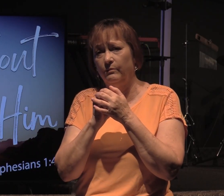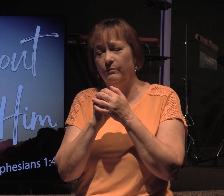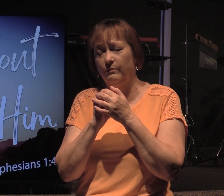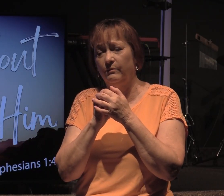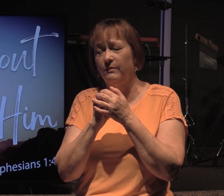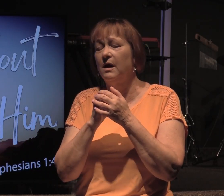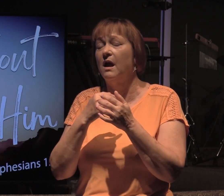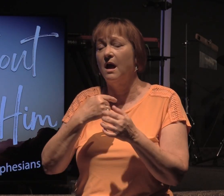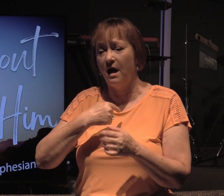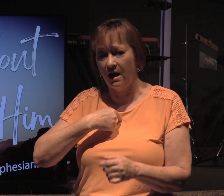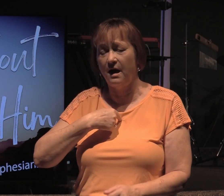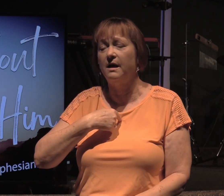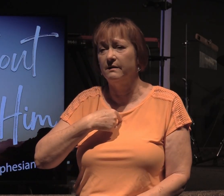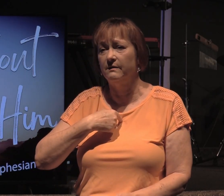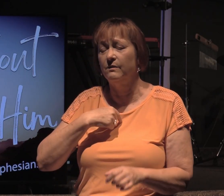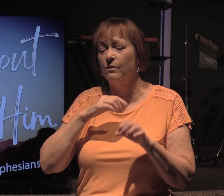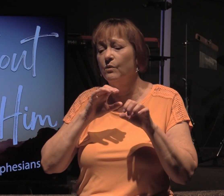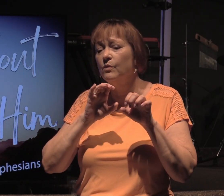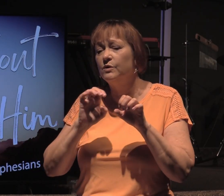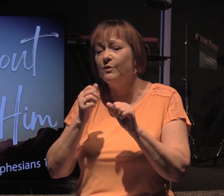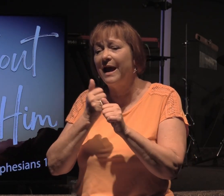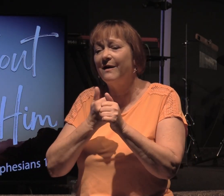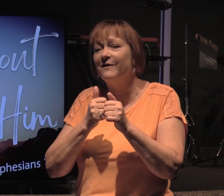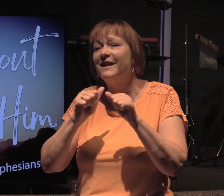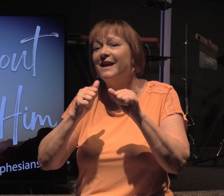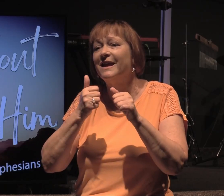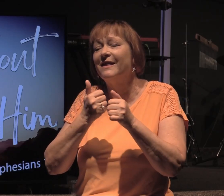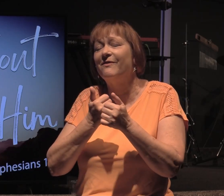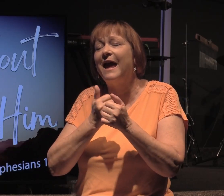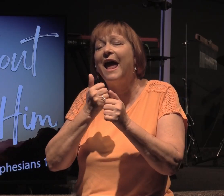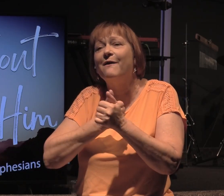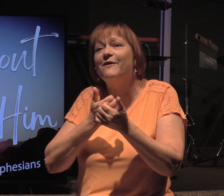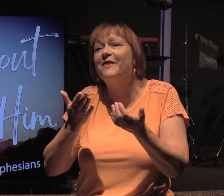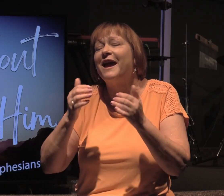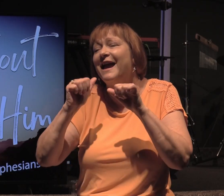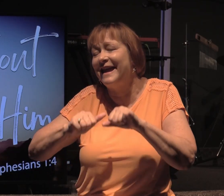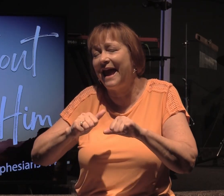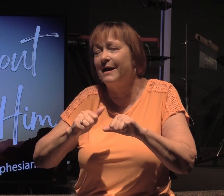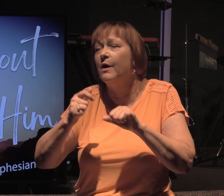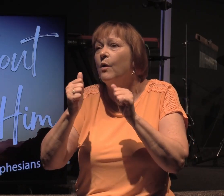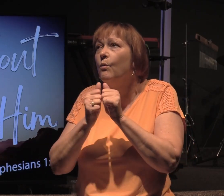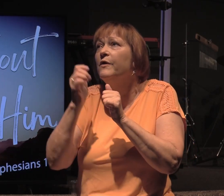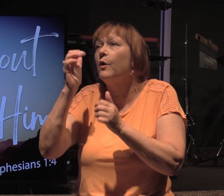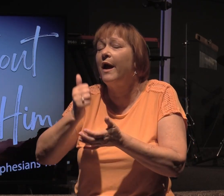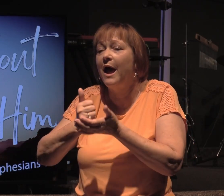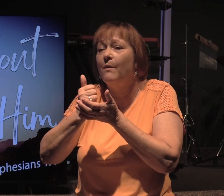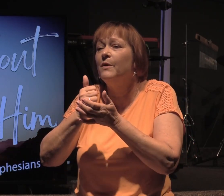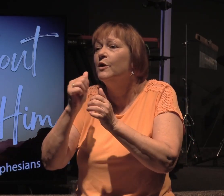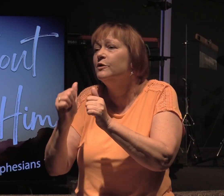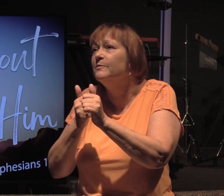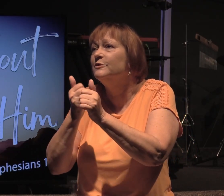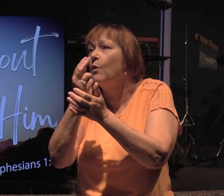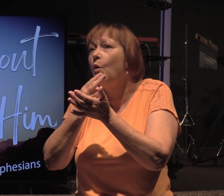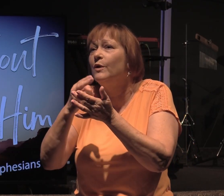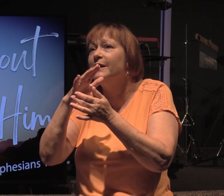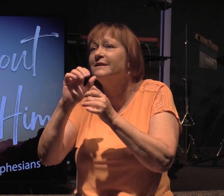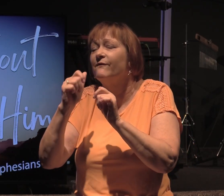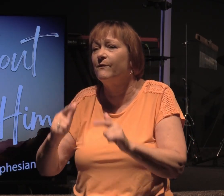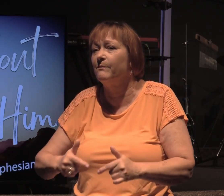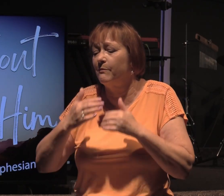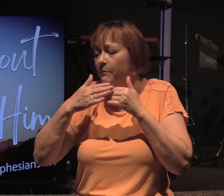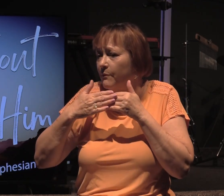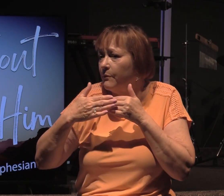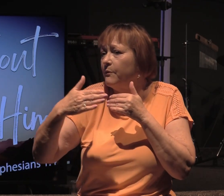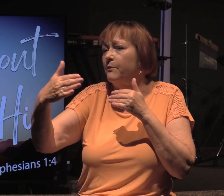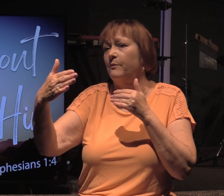And I will do everything I can with your help to pursue holiness for the rest of the days